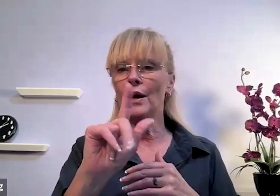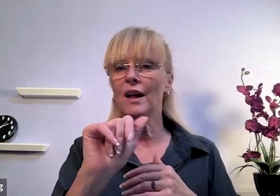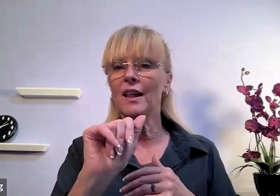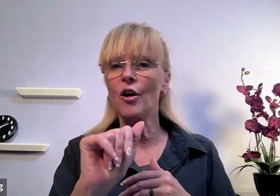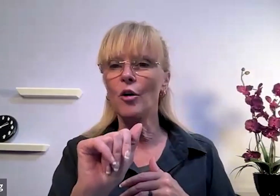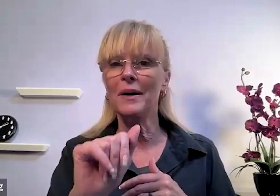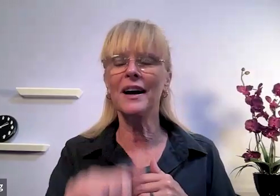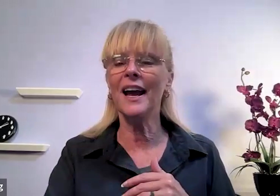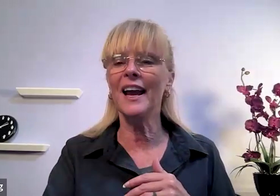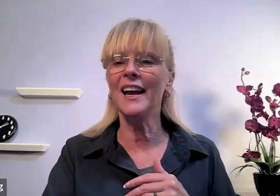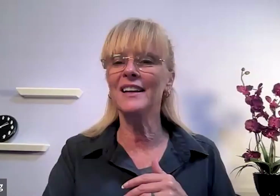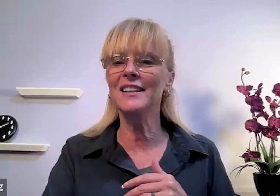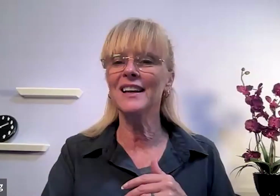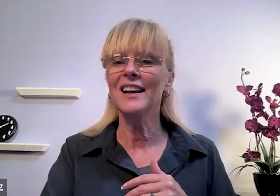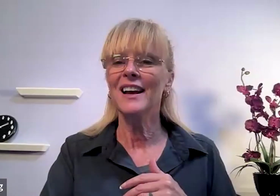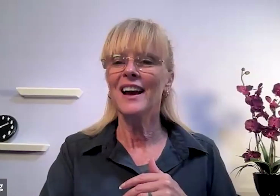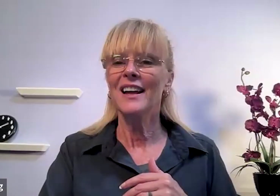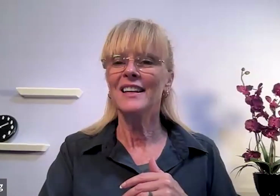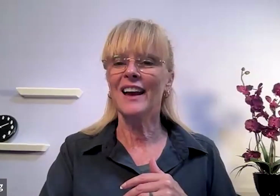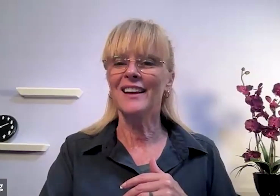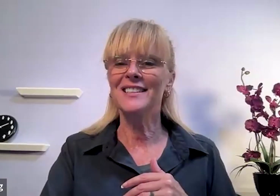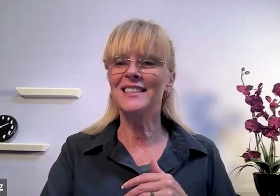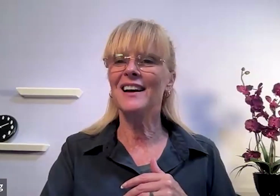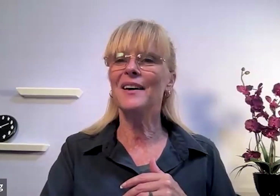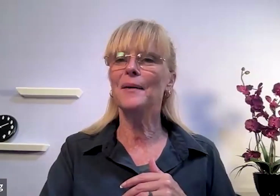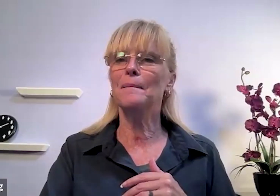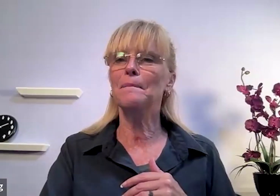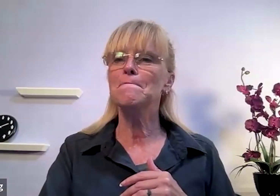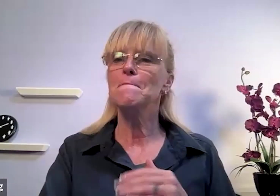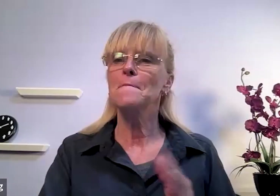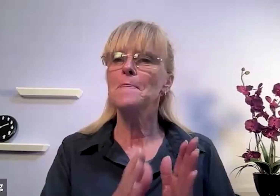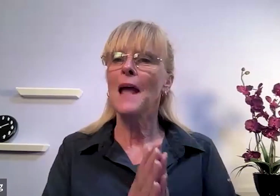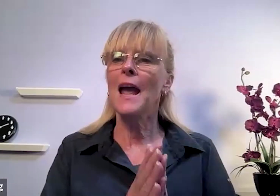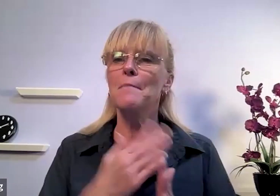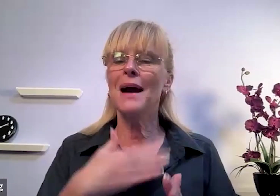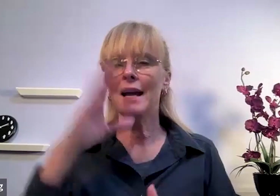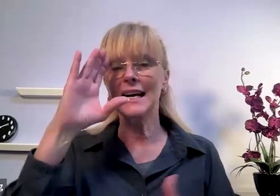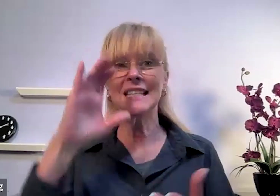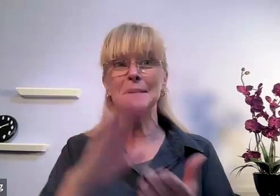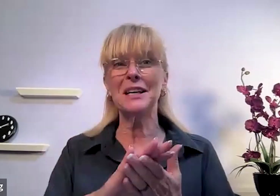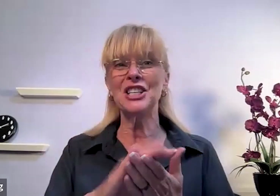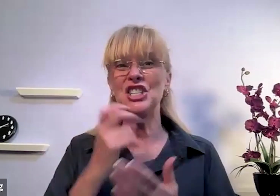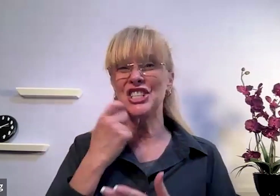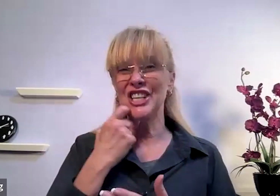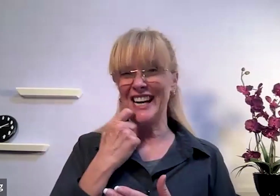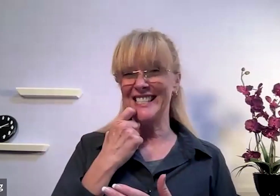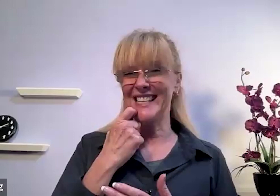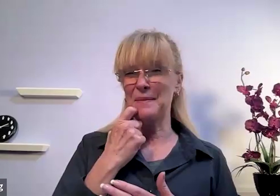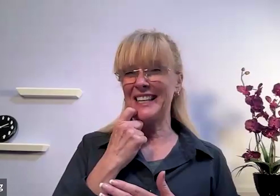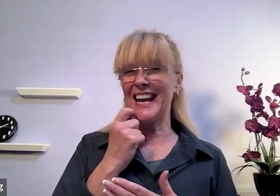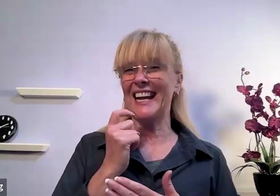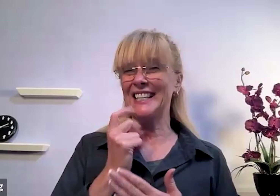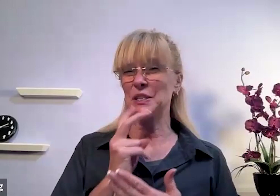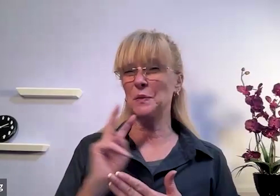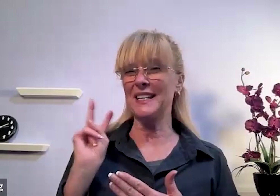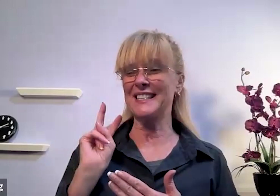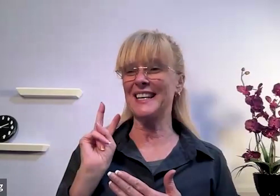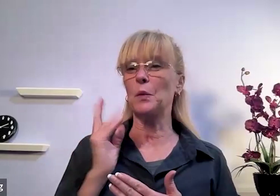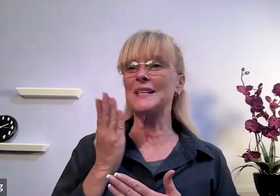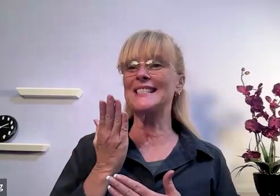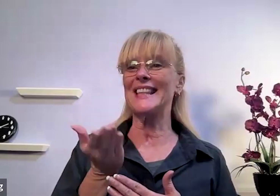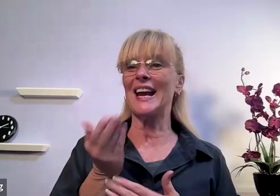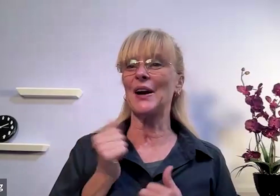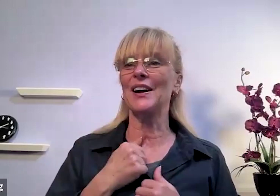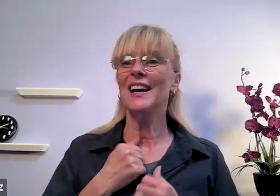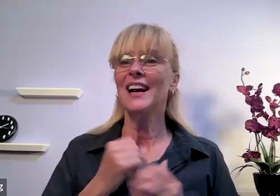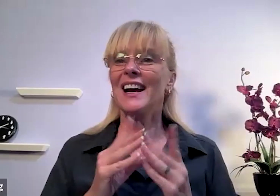in Oklahoma and yes um and my husband just I mean like two weeks